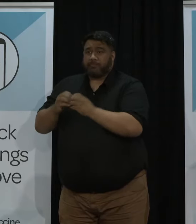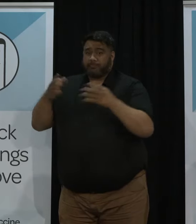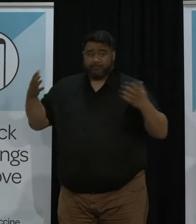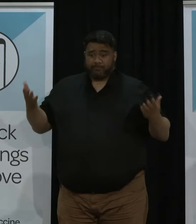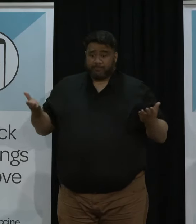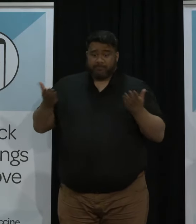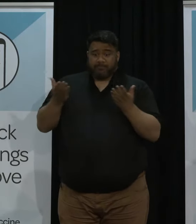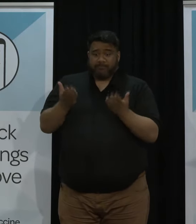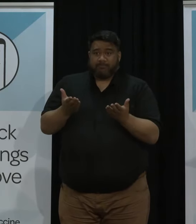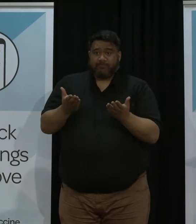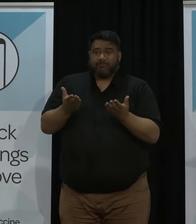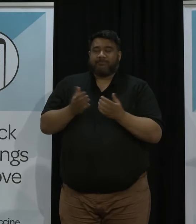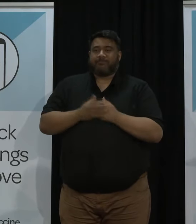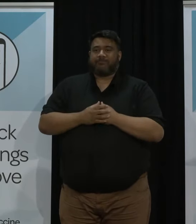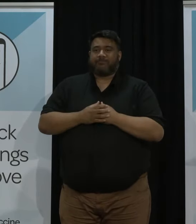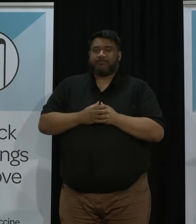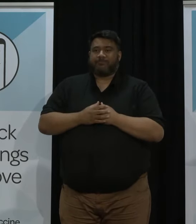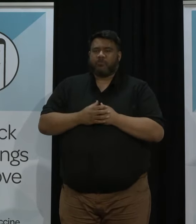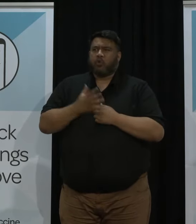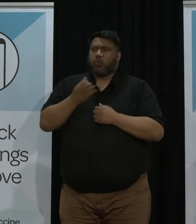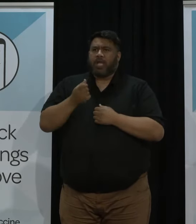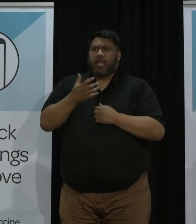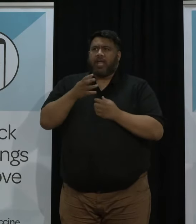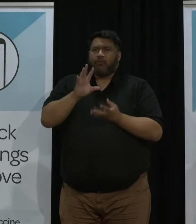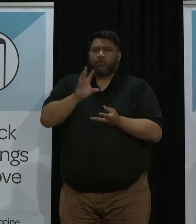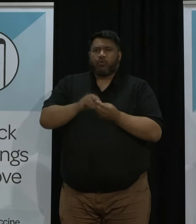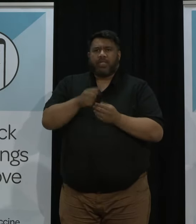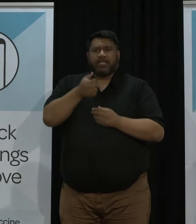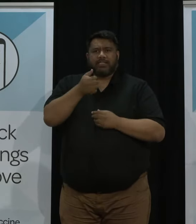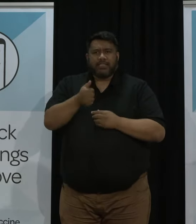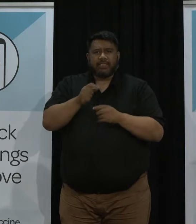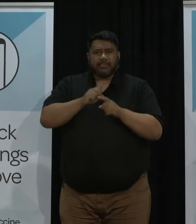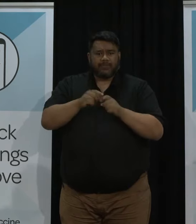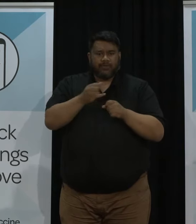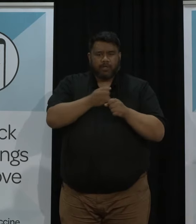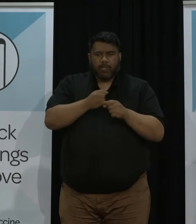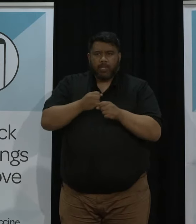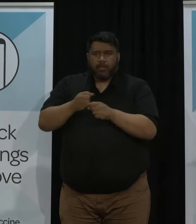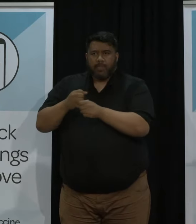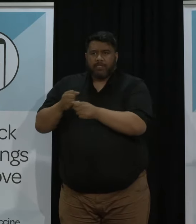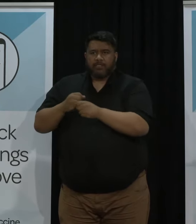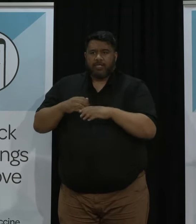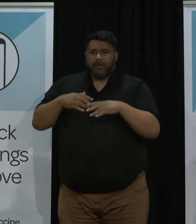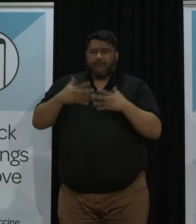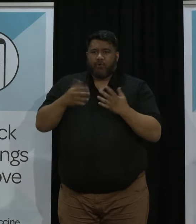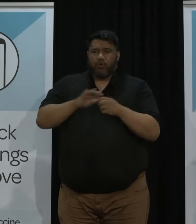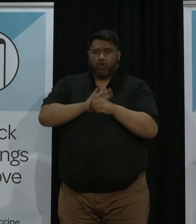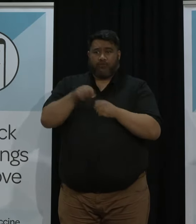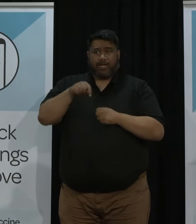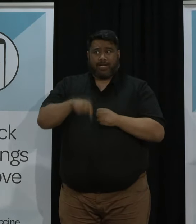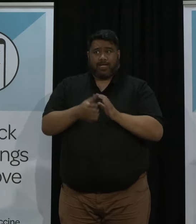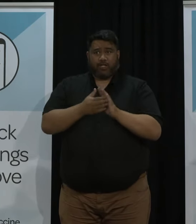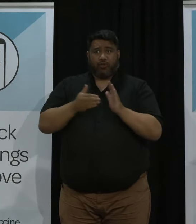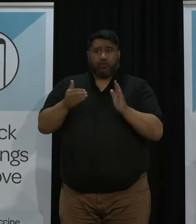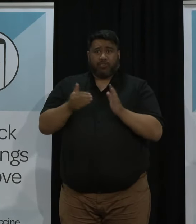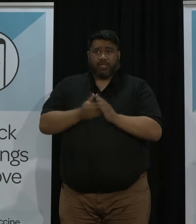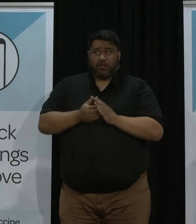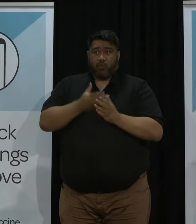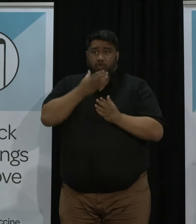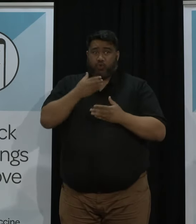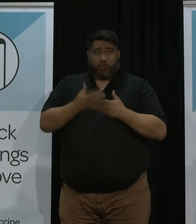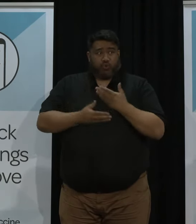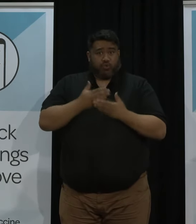use in our hospitals and the rest of which subject to MedSafe approval will arrive in New Zealand early in the new year